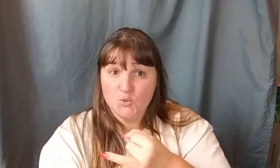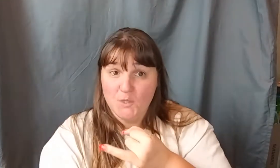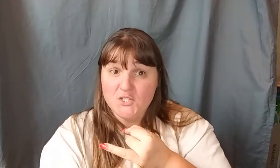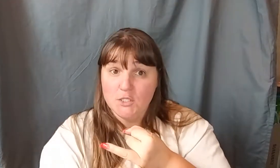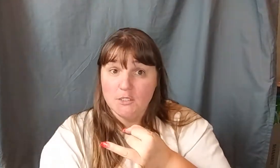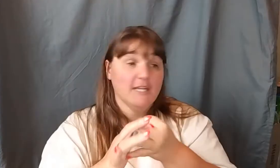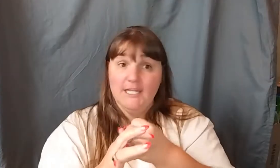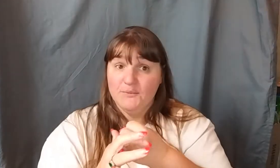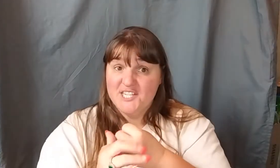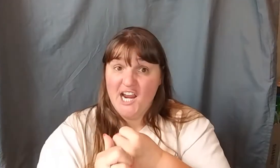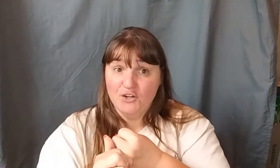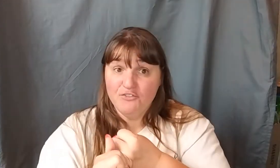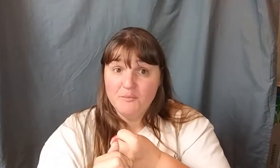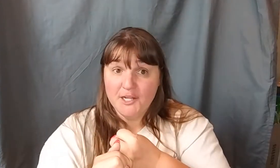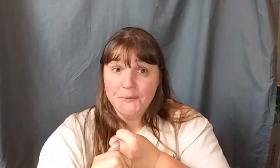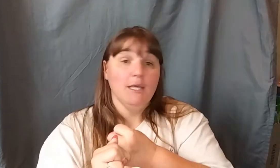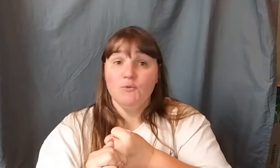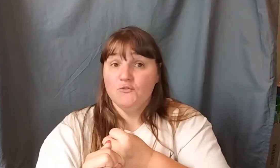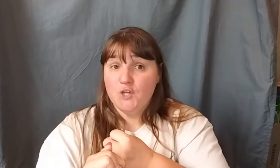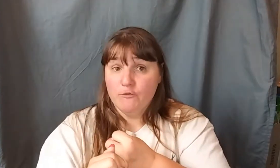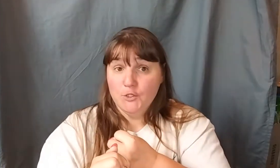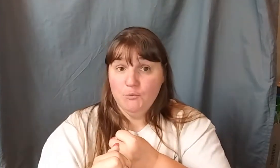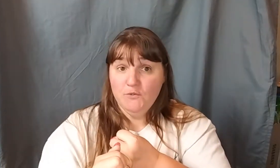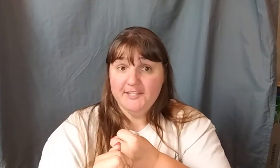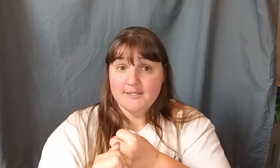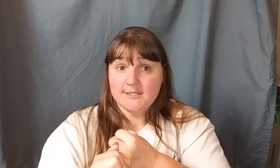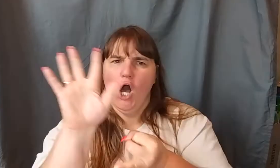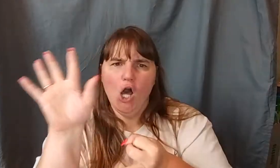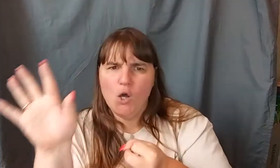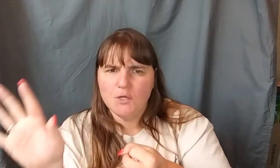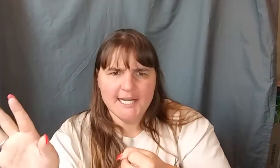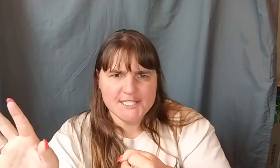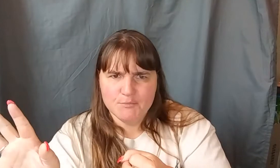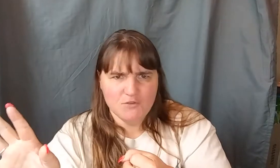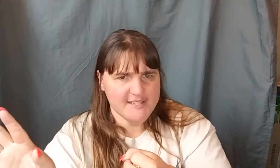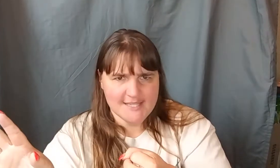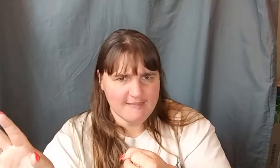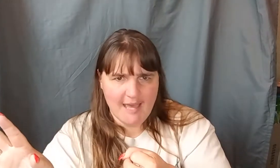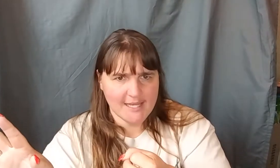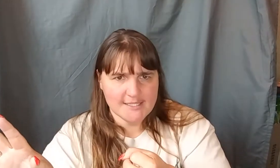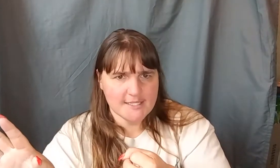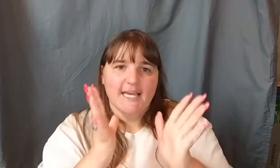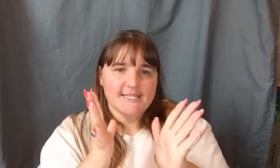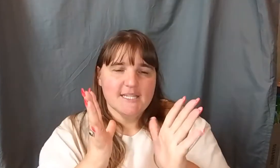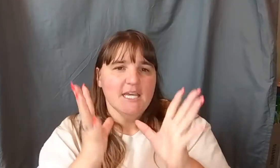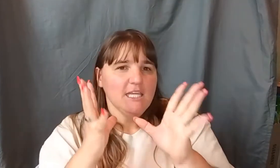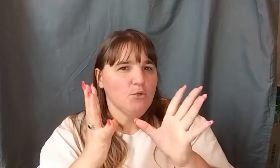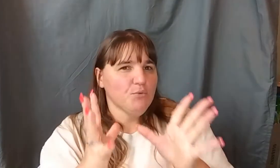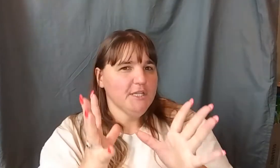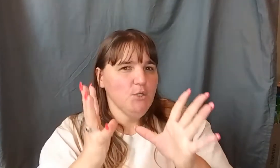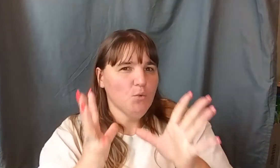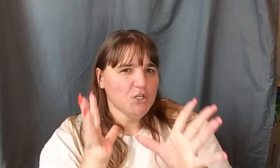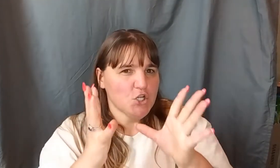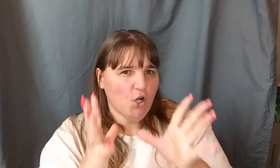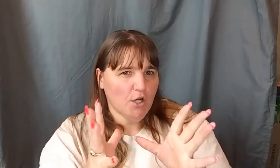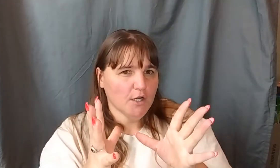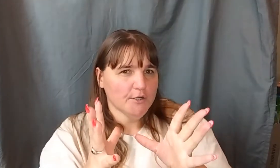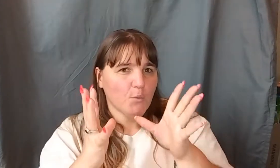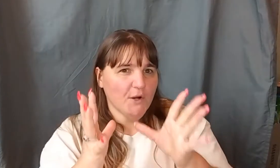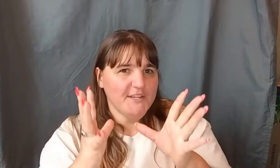wrestler. Then he retired from there. He moved over to movies. All kinds of movies at that. Yes, he really worked hard for where he